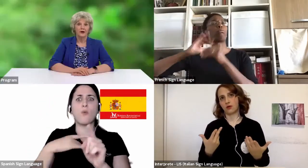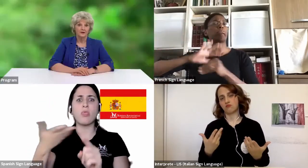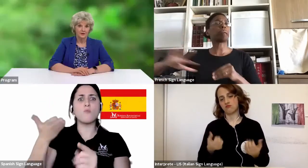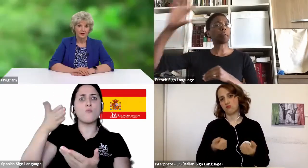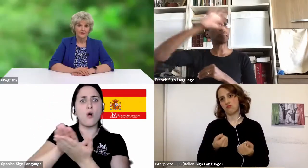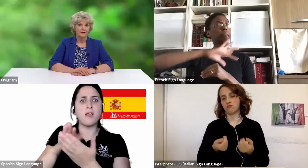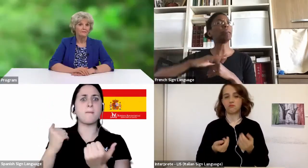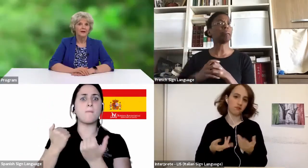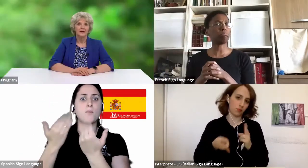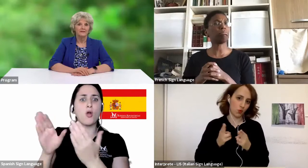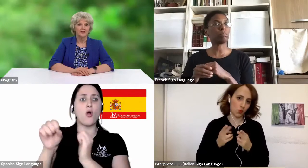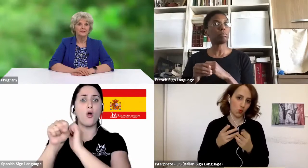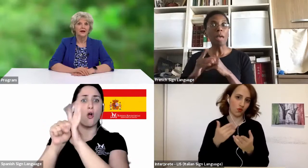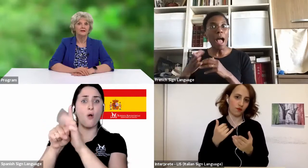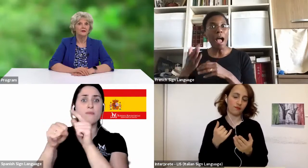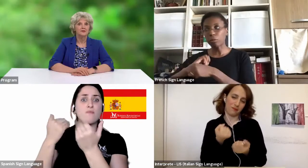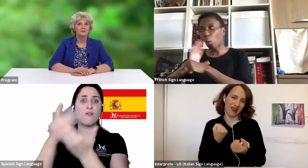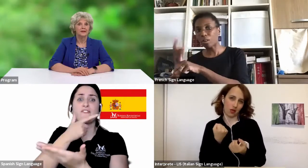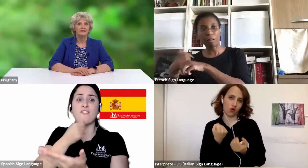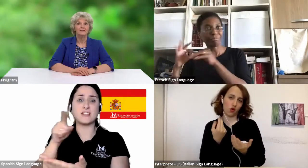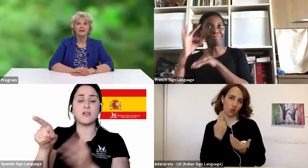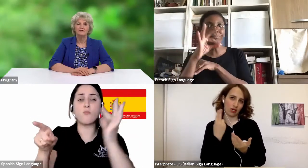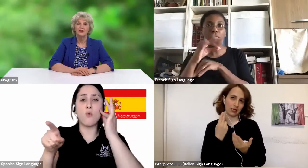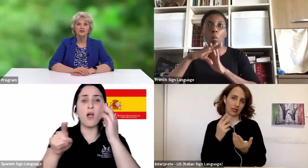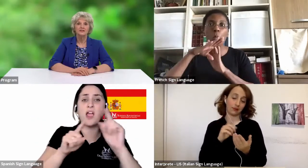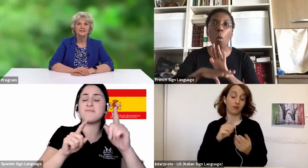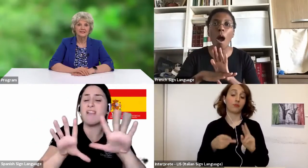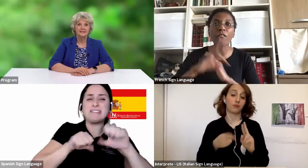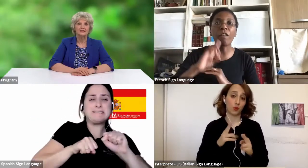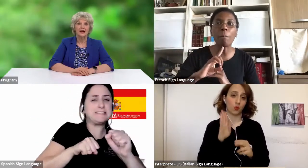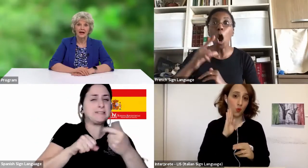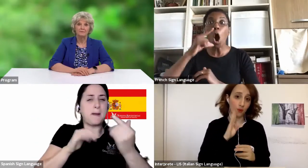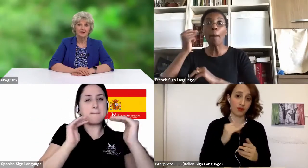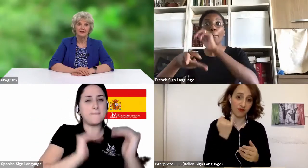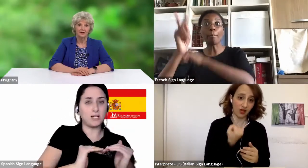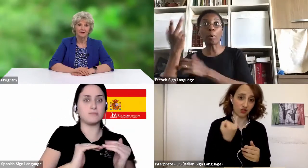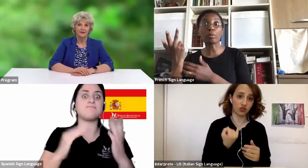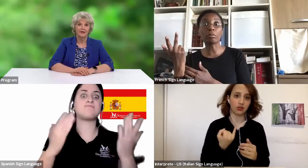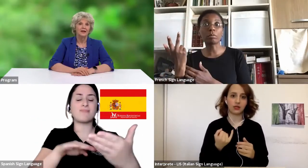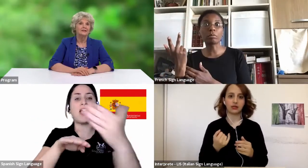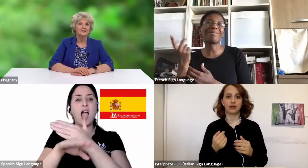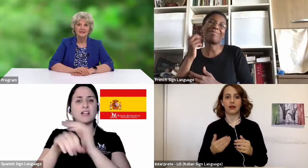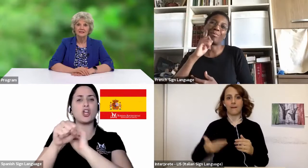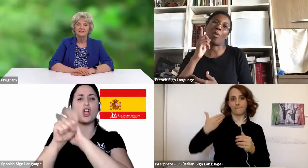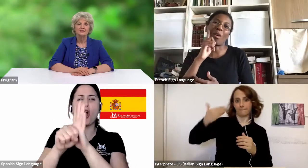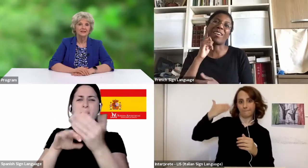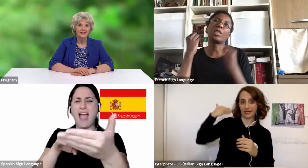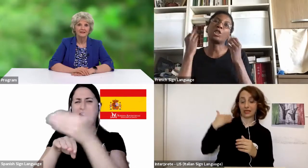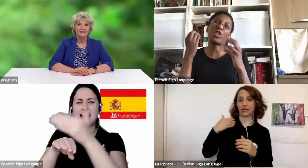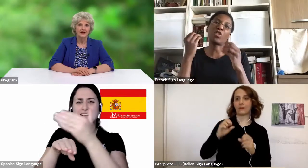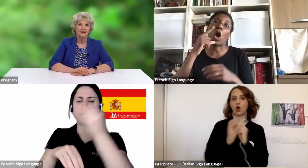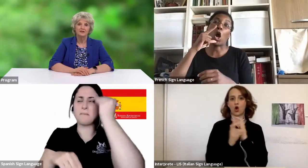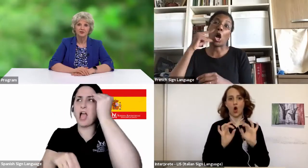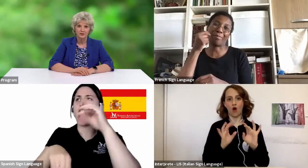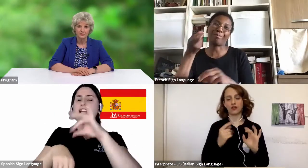Prior to COVID, many of us had come to believe that infectious diseases had been conquered, diseases that